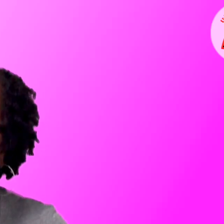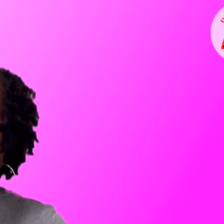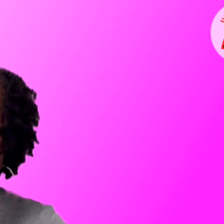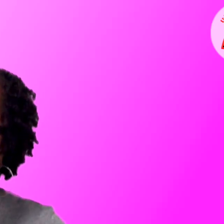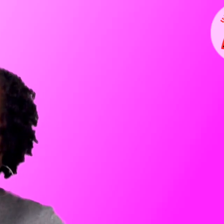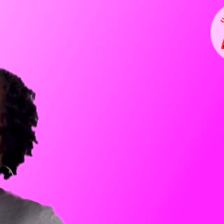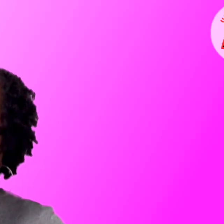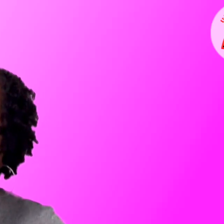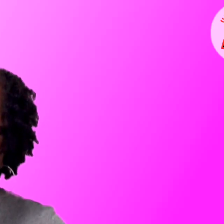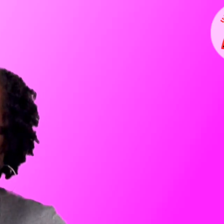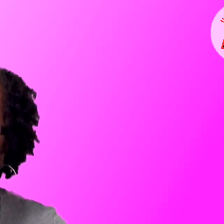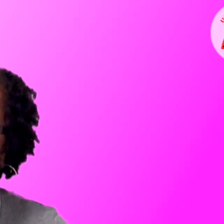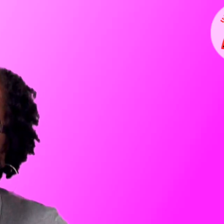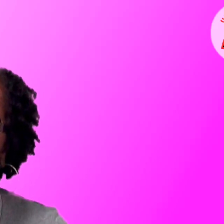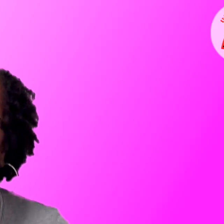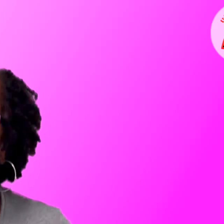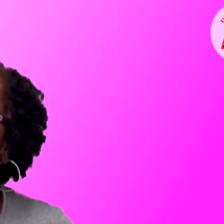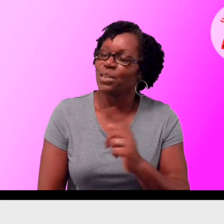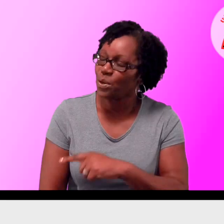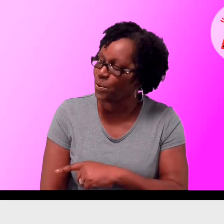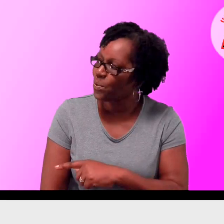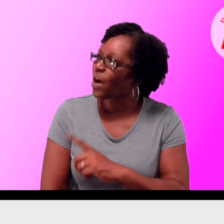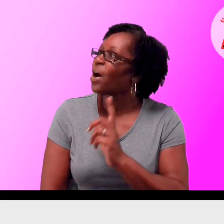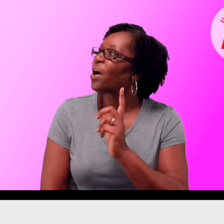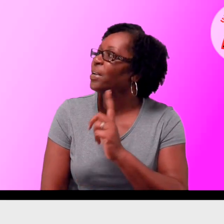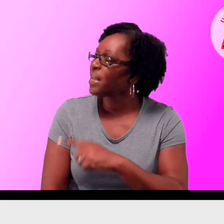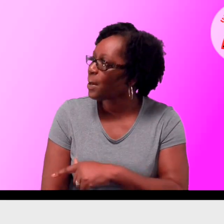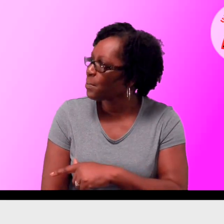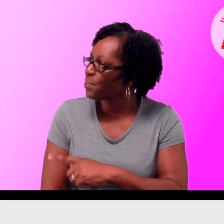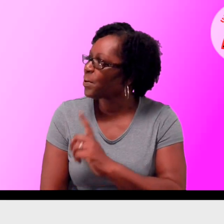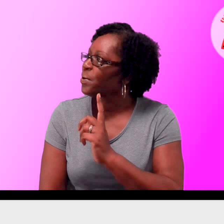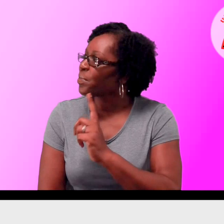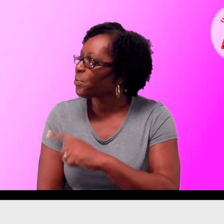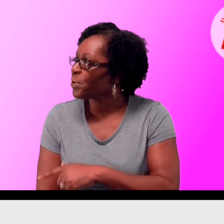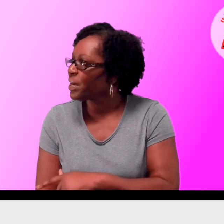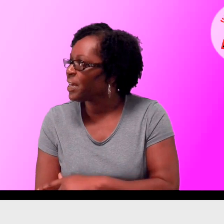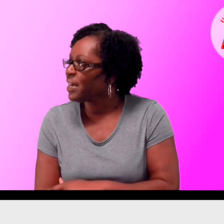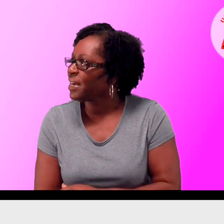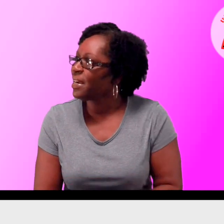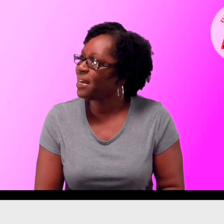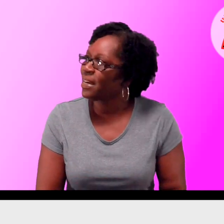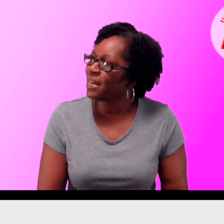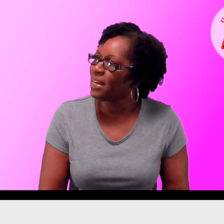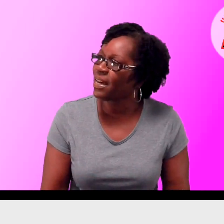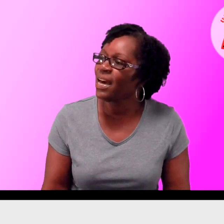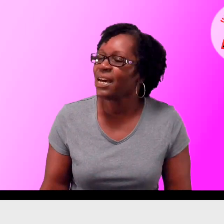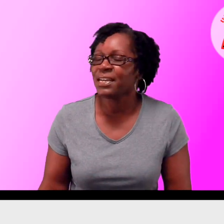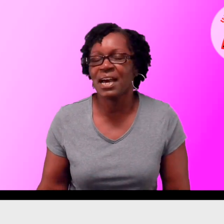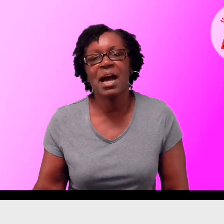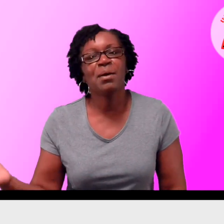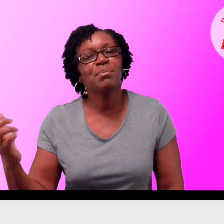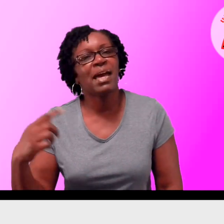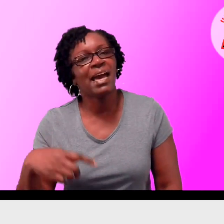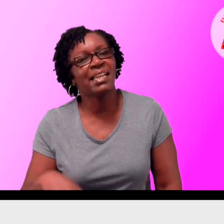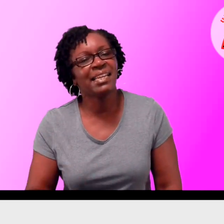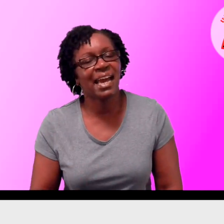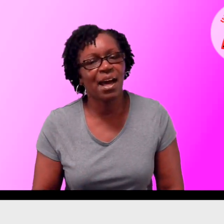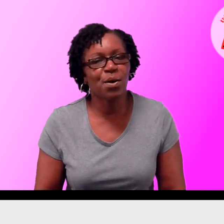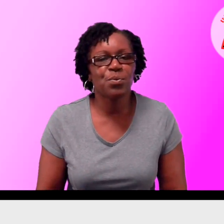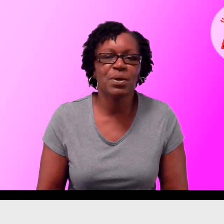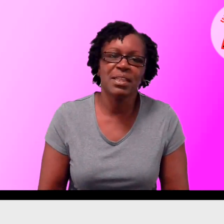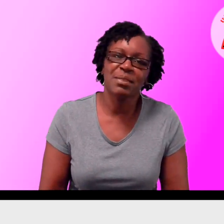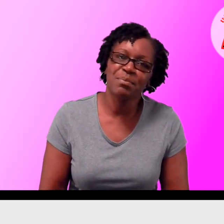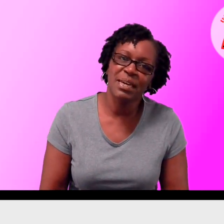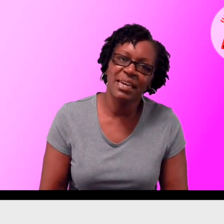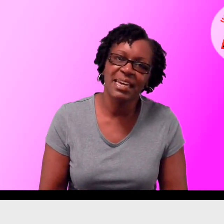one more time. You are number three, come and